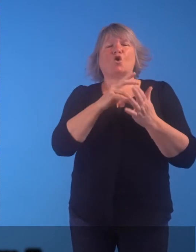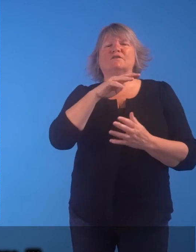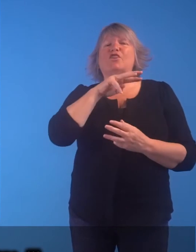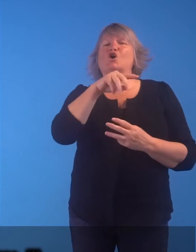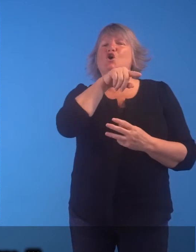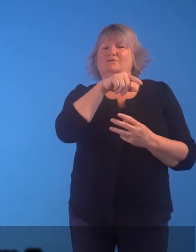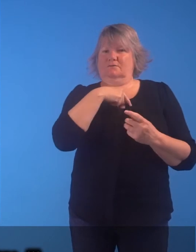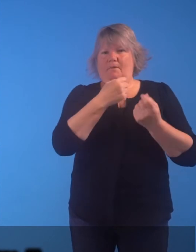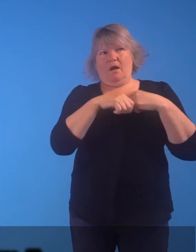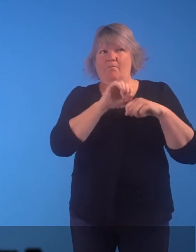for King George the Third.